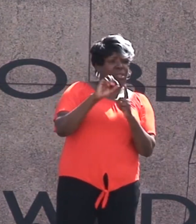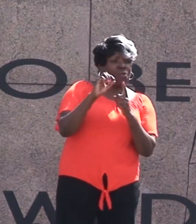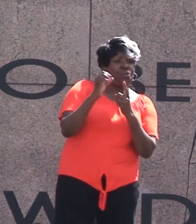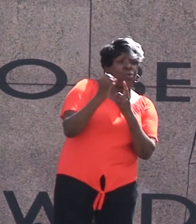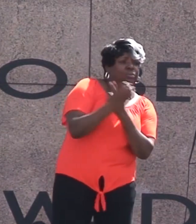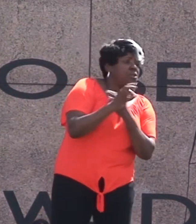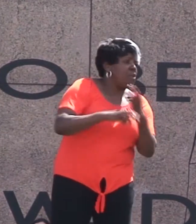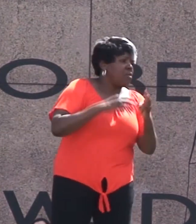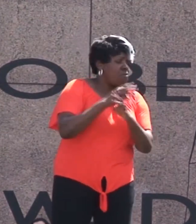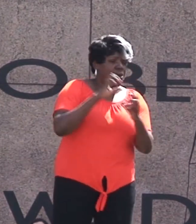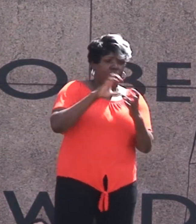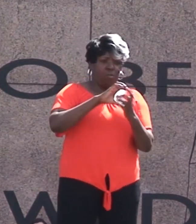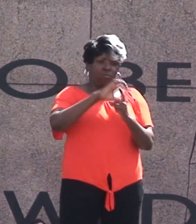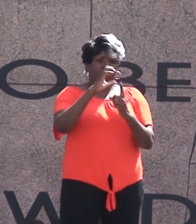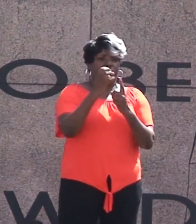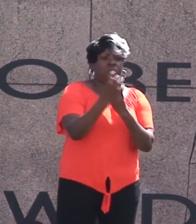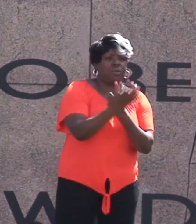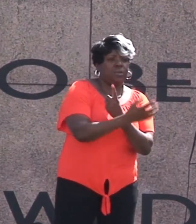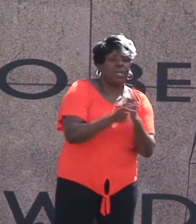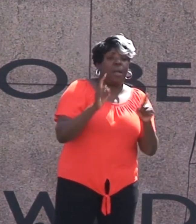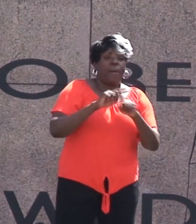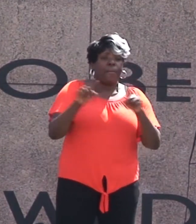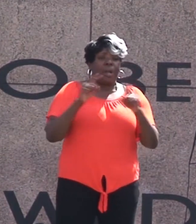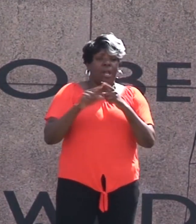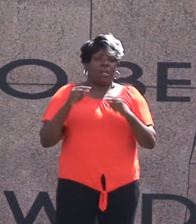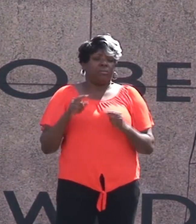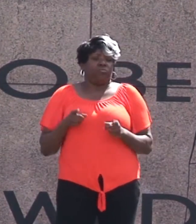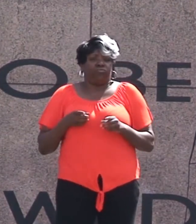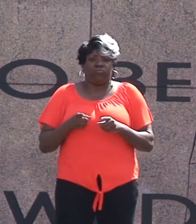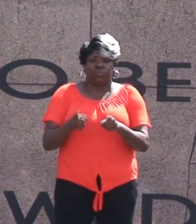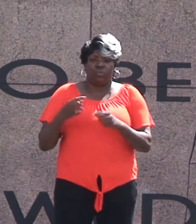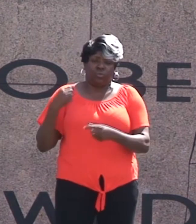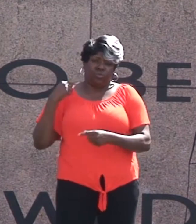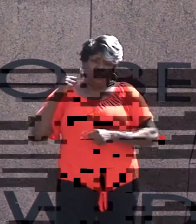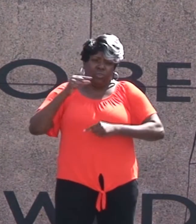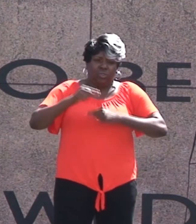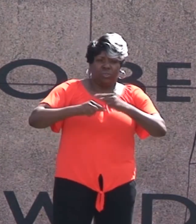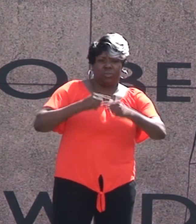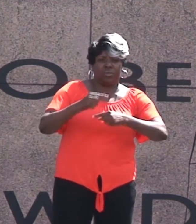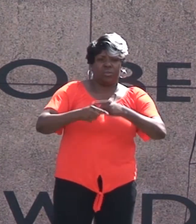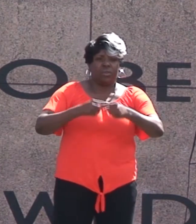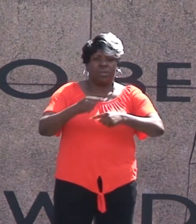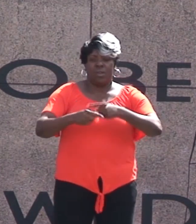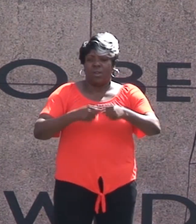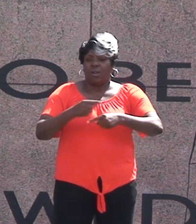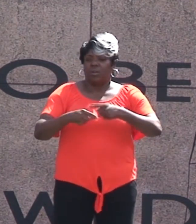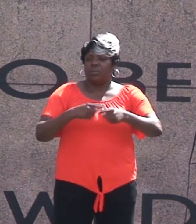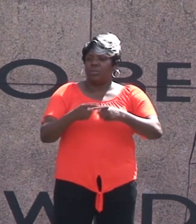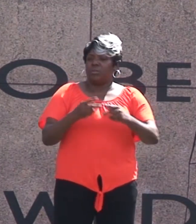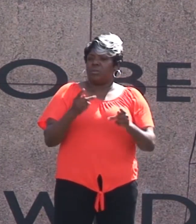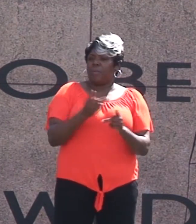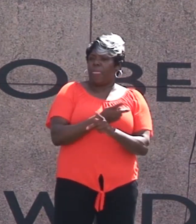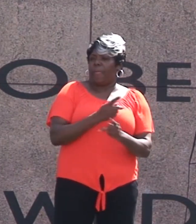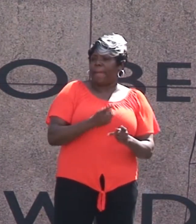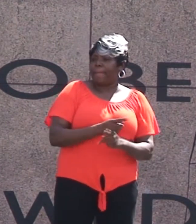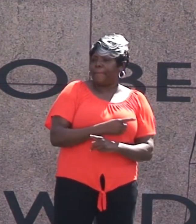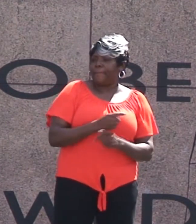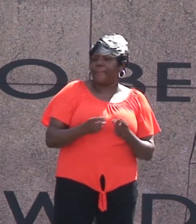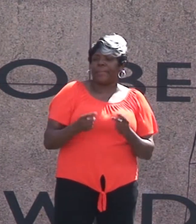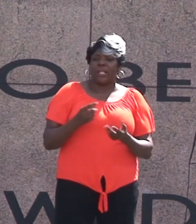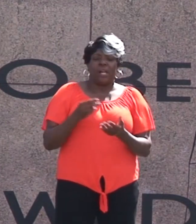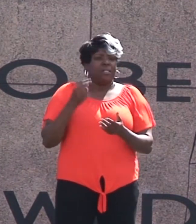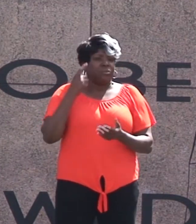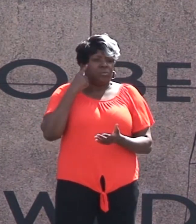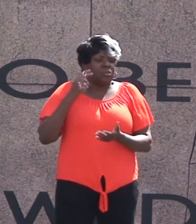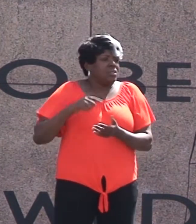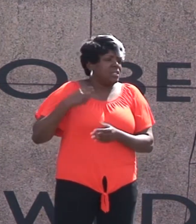be more obvious than that Right? But through generations Of thorough Plotting detective work We've pieced together